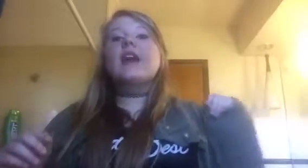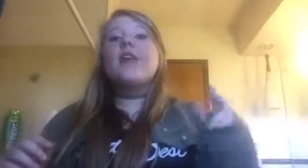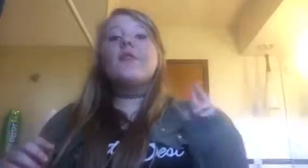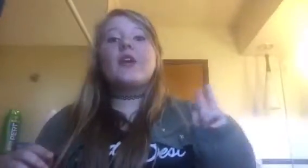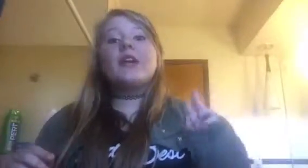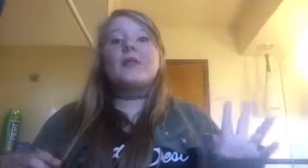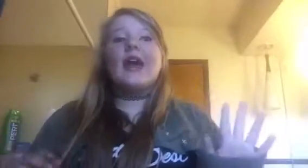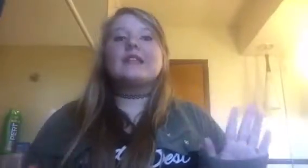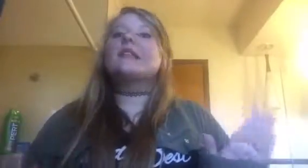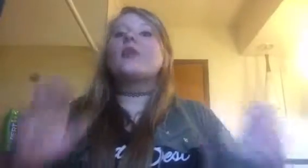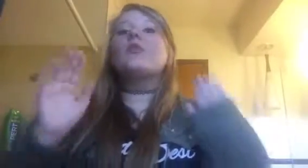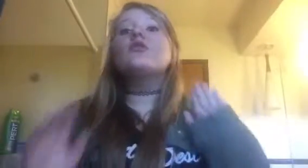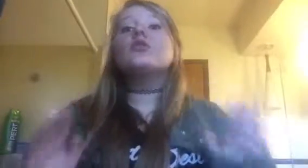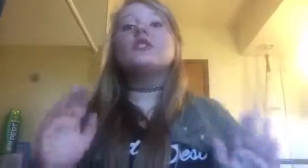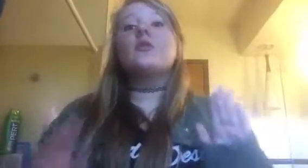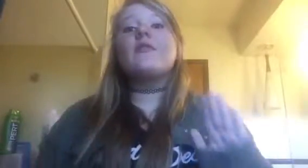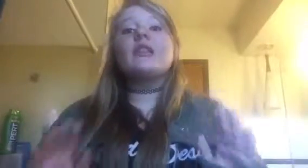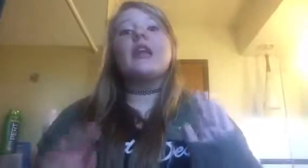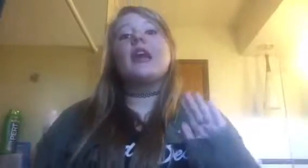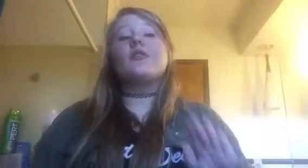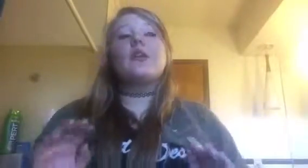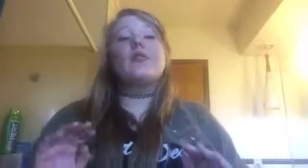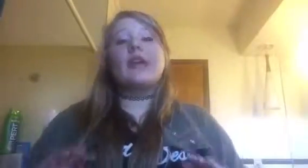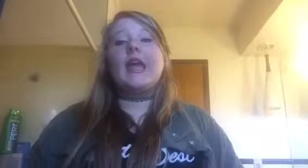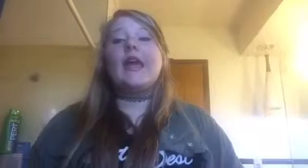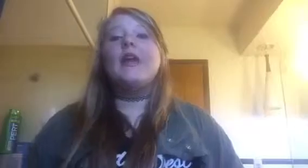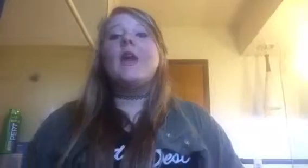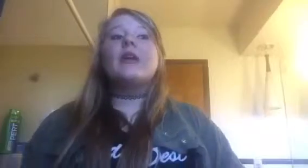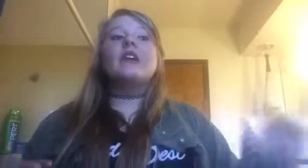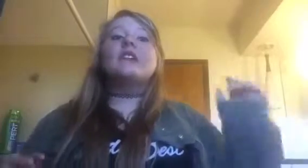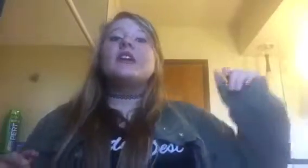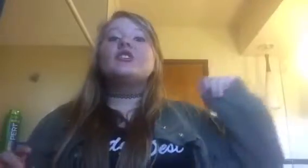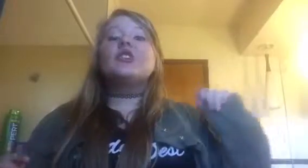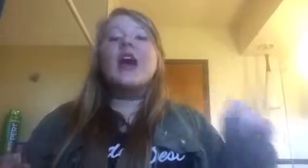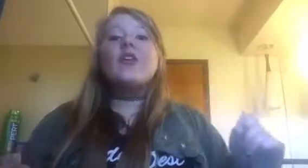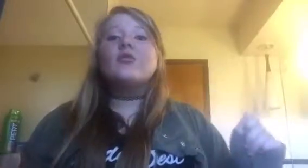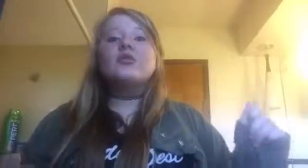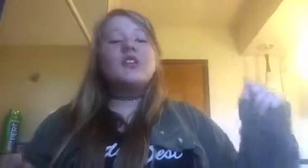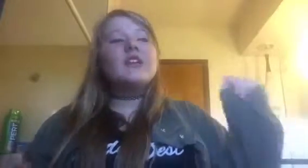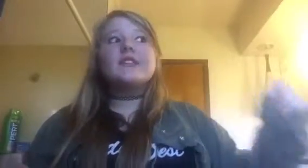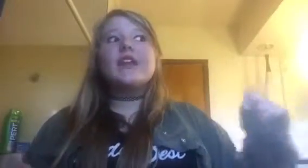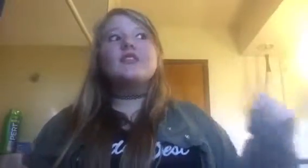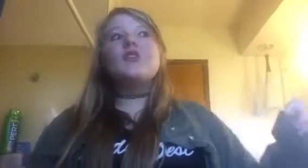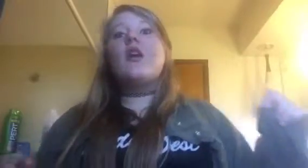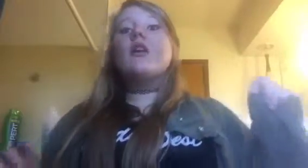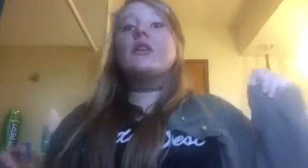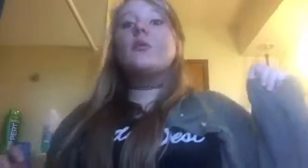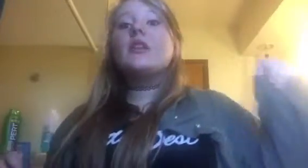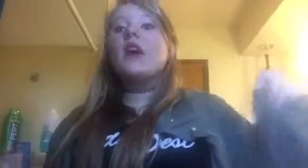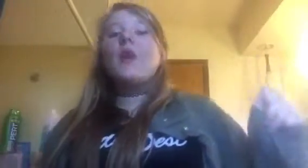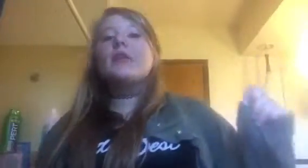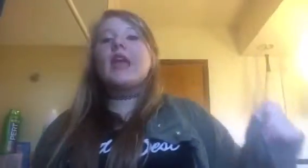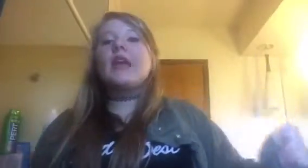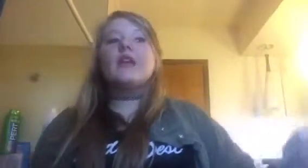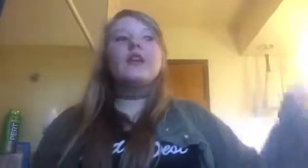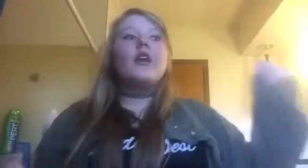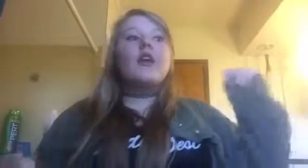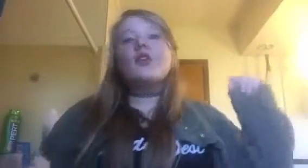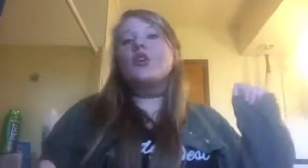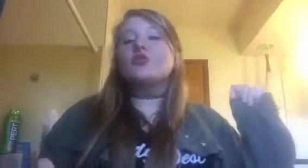I have a friend named Cassidy, and we usually do everything together if we can, because I don't, she doesn't like to do all the really complicated, you know,